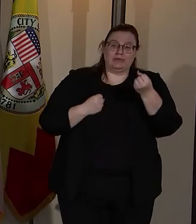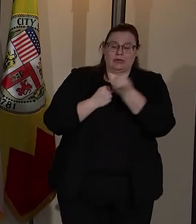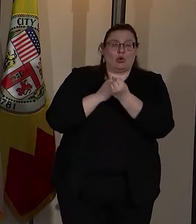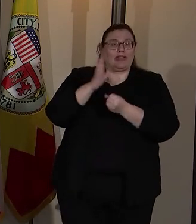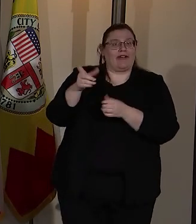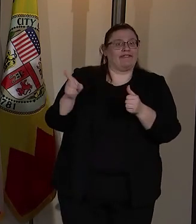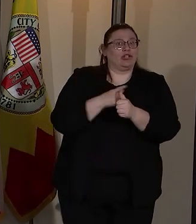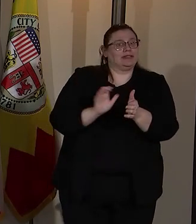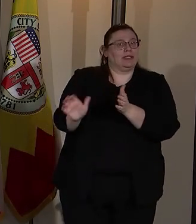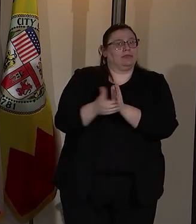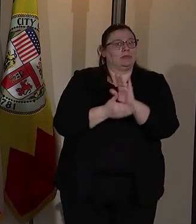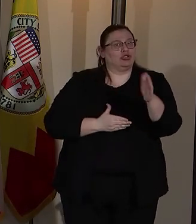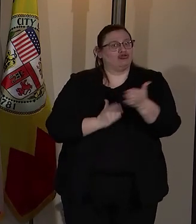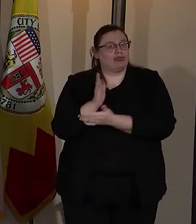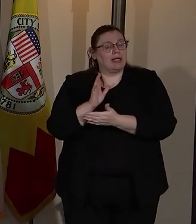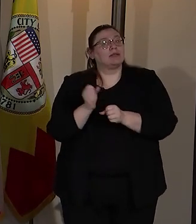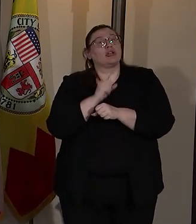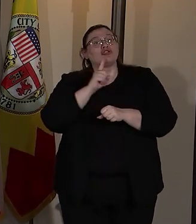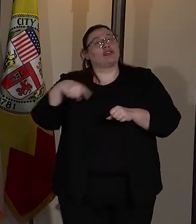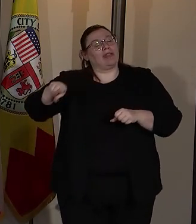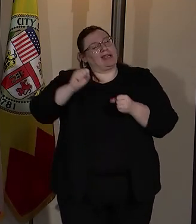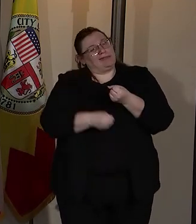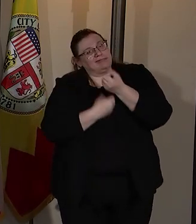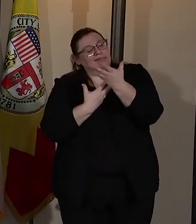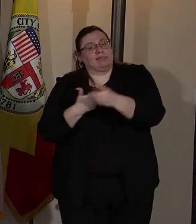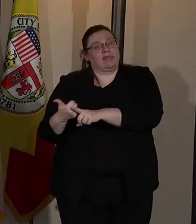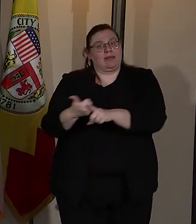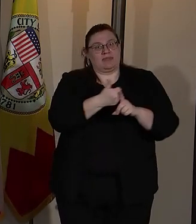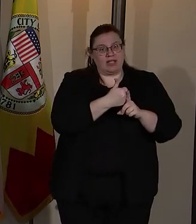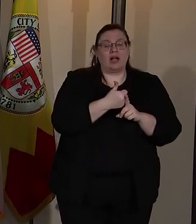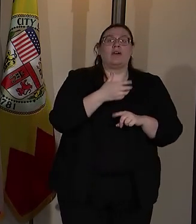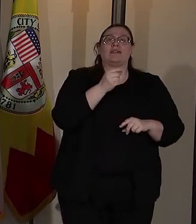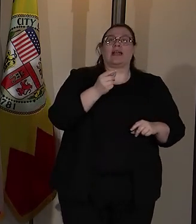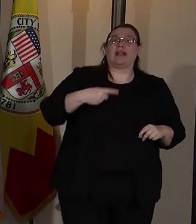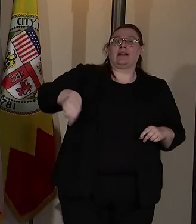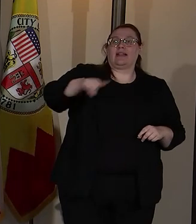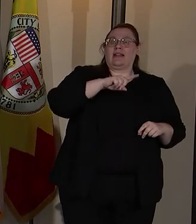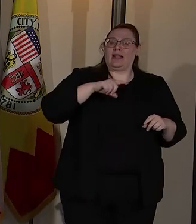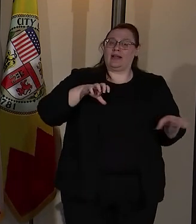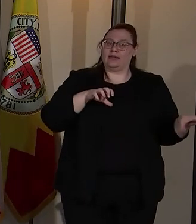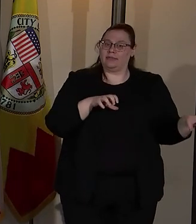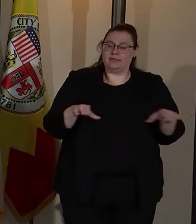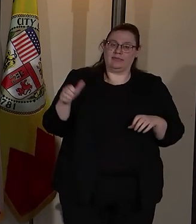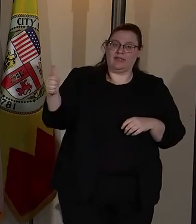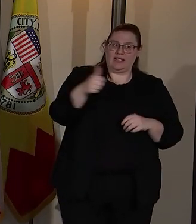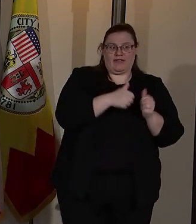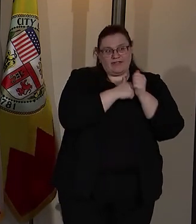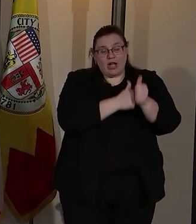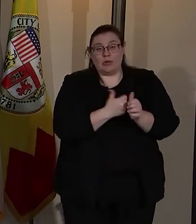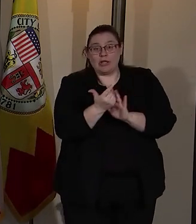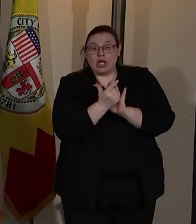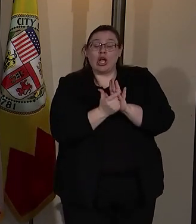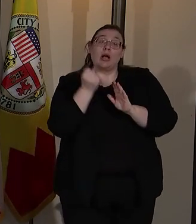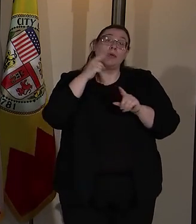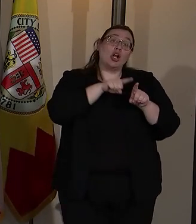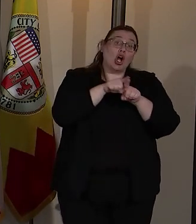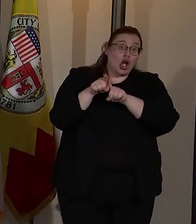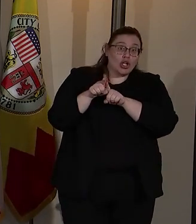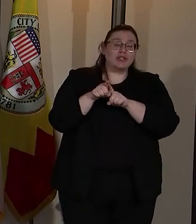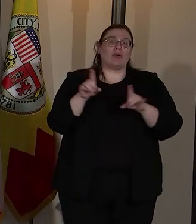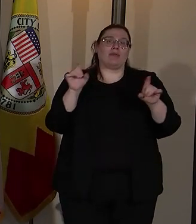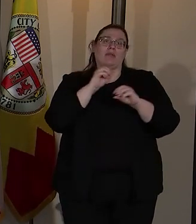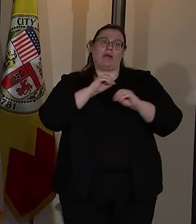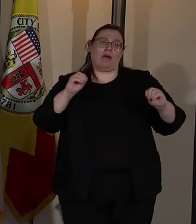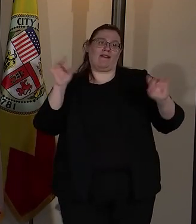to ensure that they are able to express themselves and that they conduct themselves lawfully but also conduct themselves in a